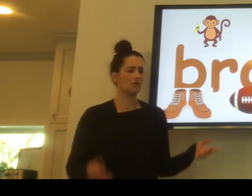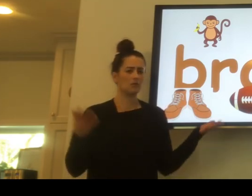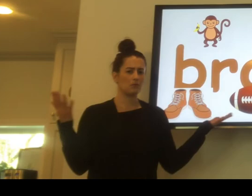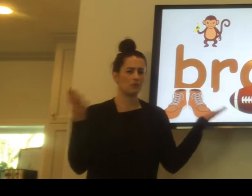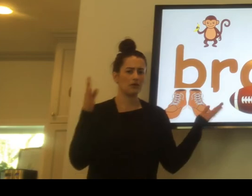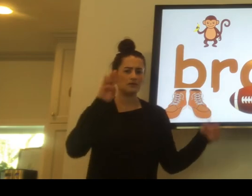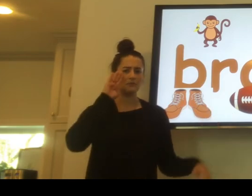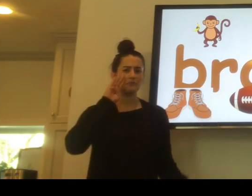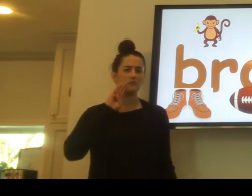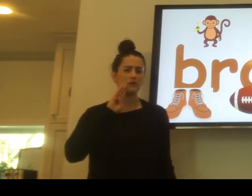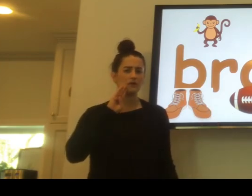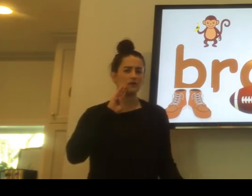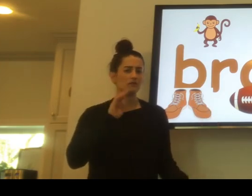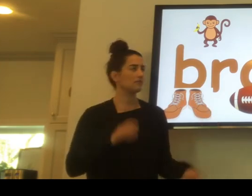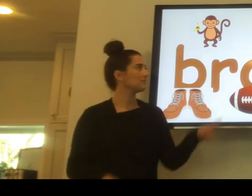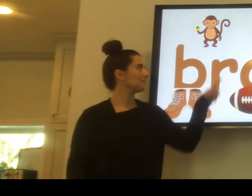Brown. What's brown?